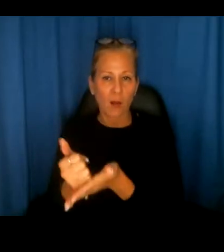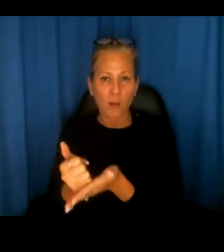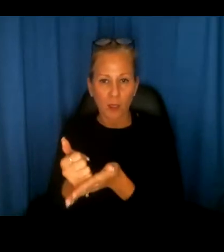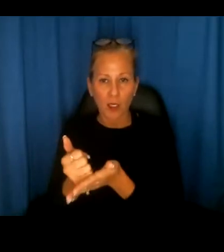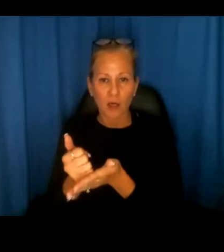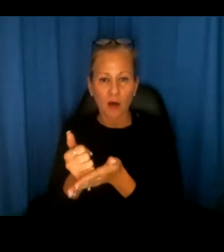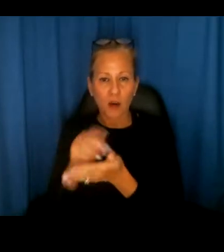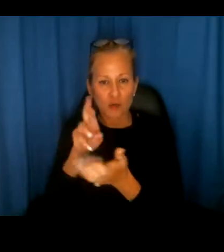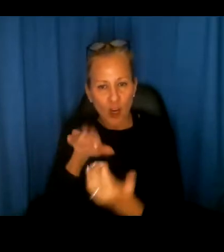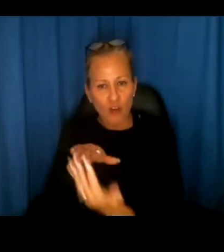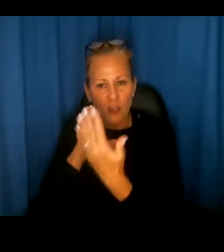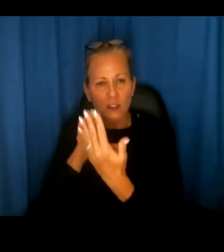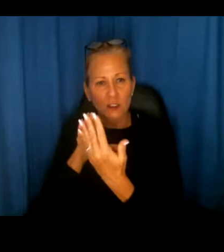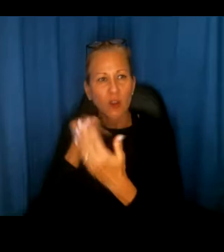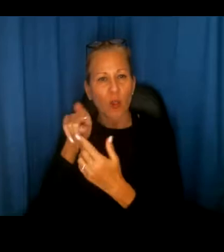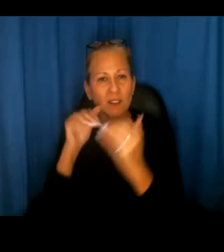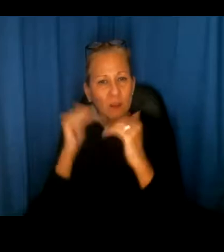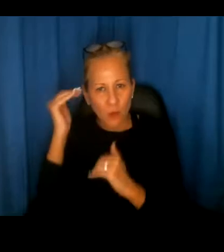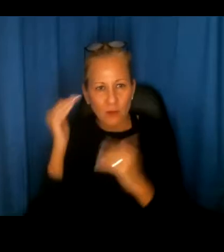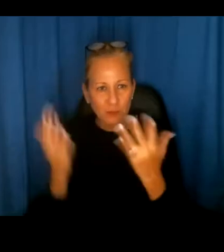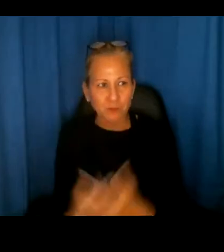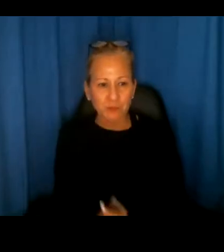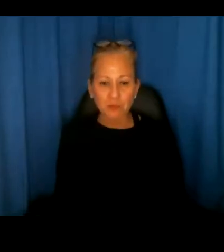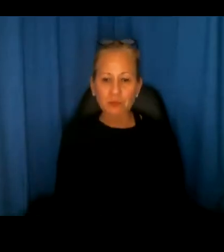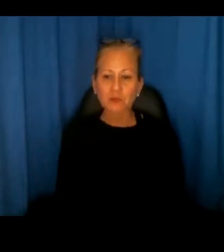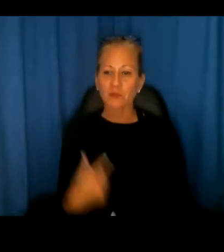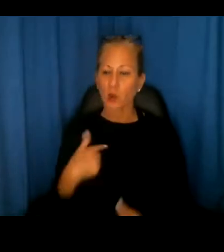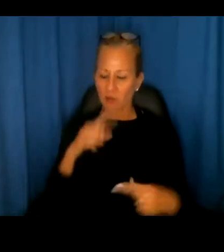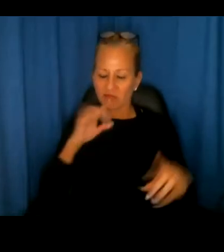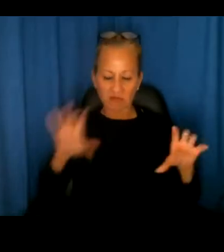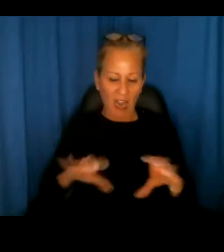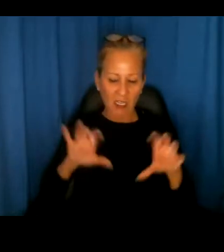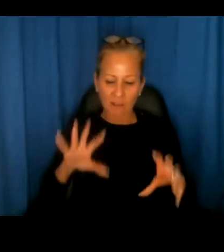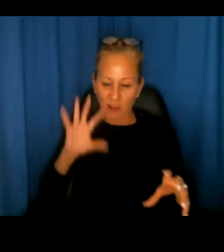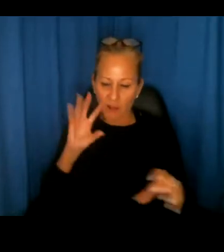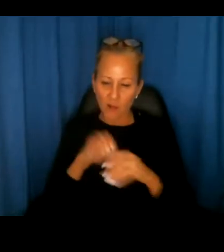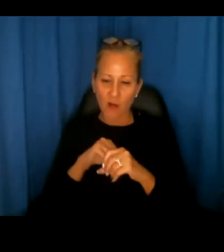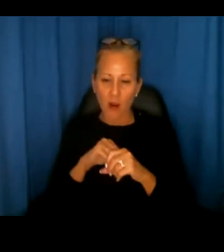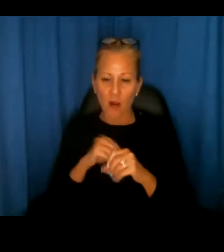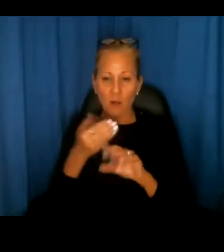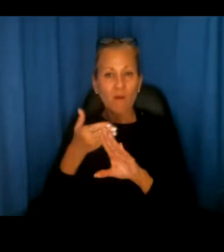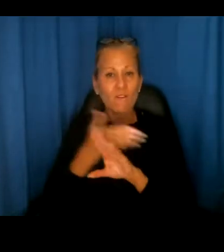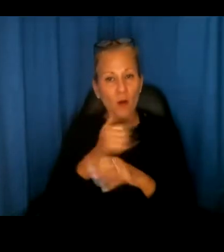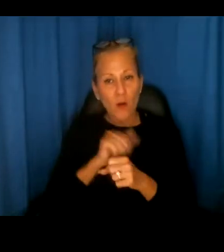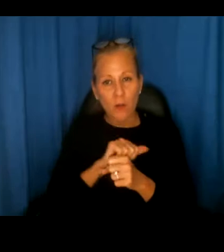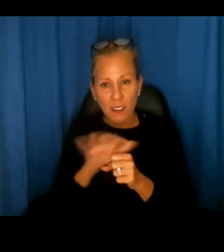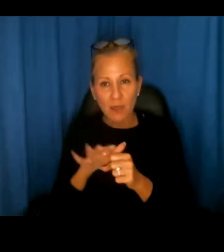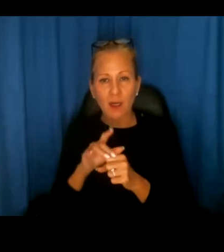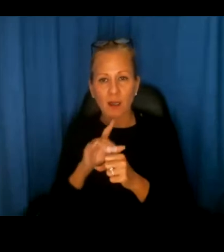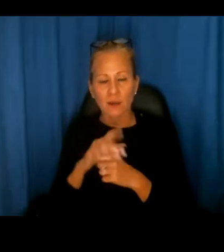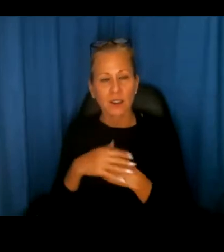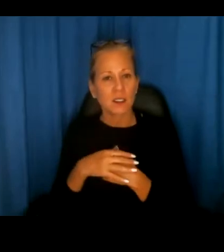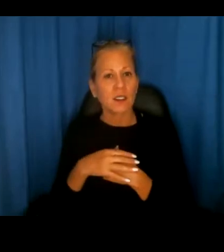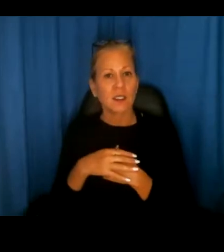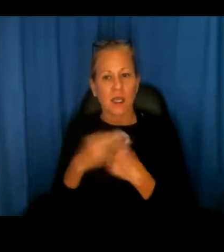redress those harms. And so we've been actively engaged in all of those things, um, before the pandemic and certainly since, um,